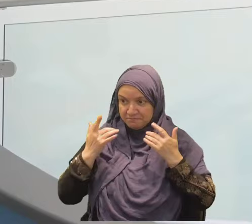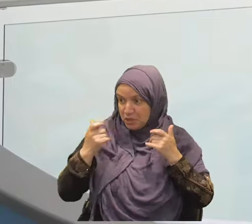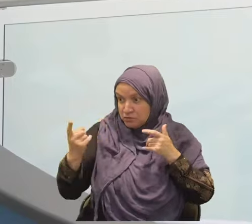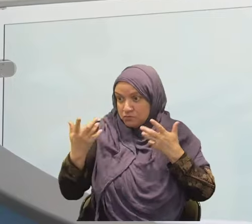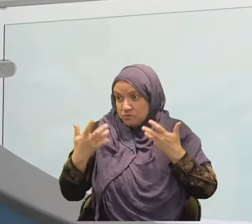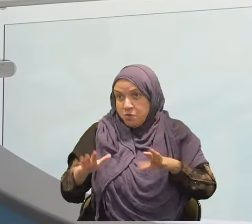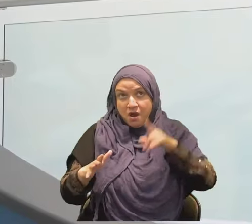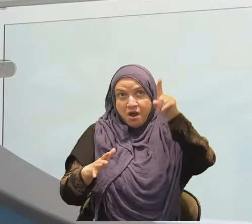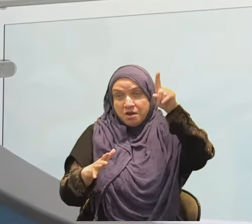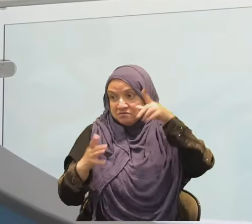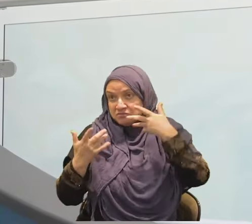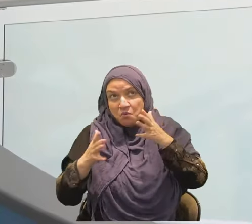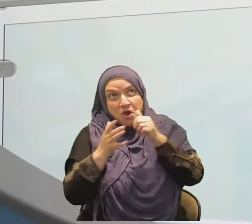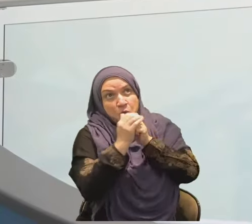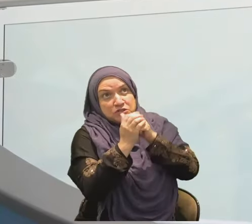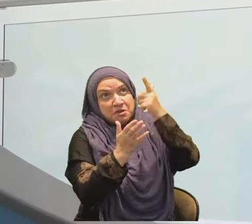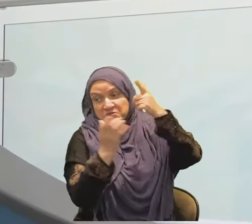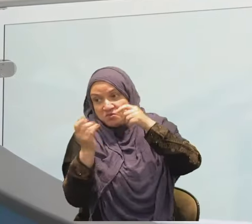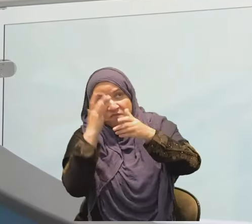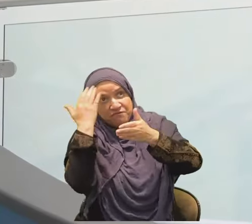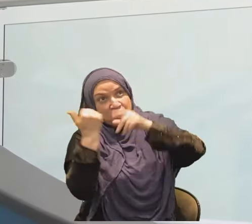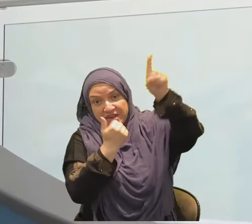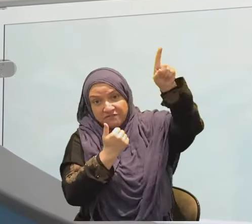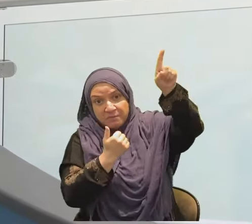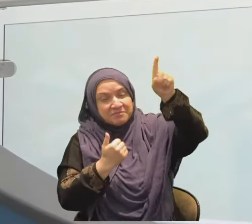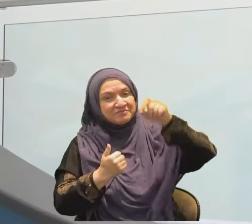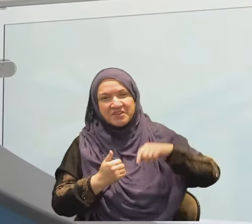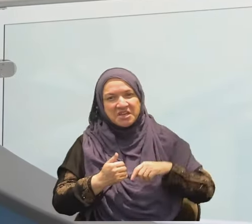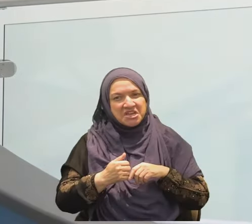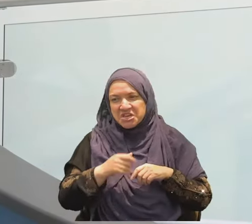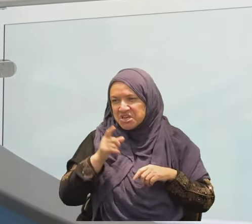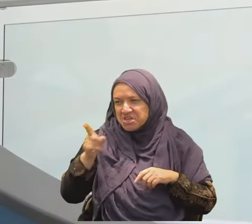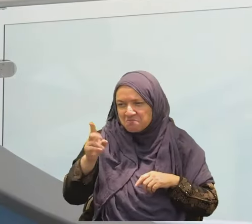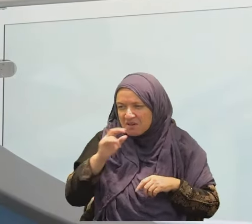master. You know what you will do? You will end up enslaving to the thousands.